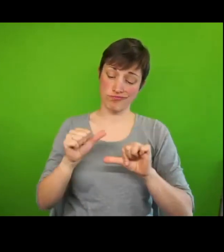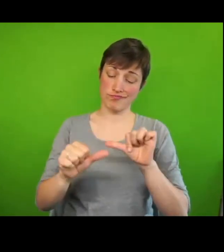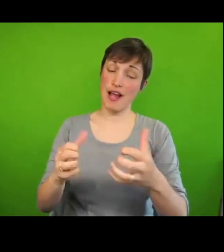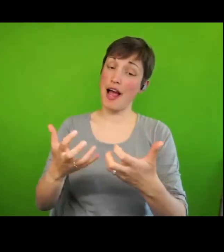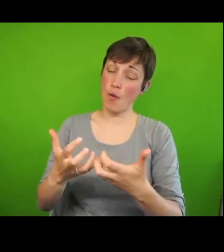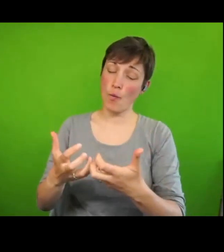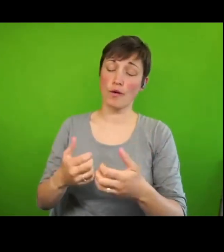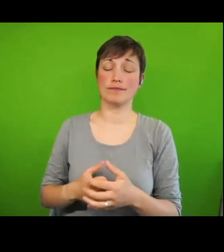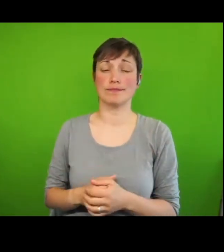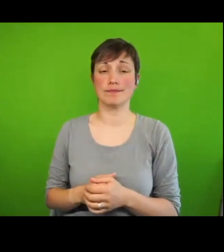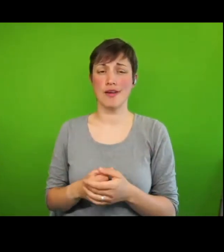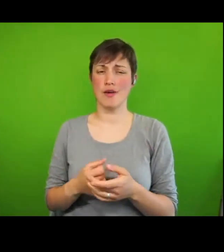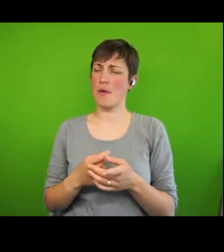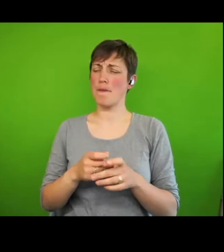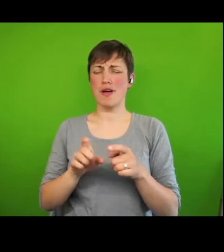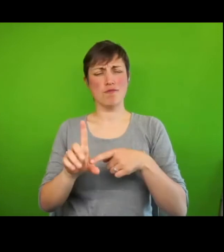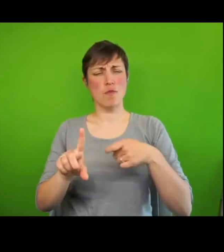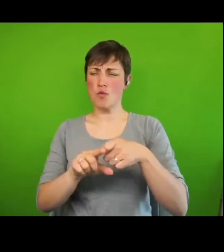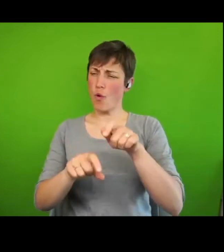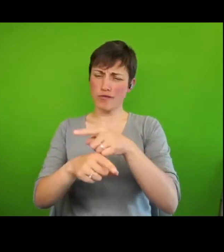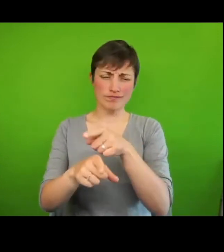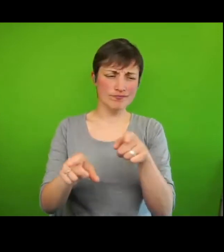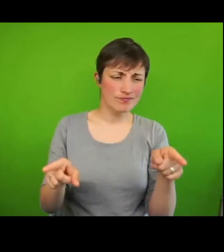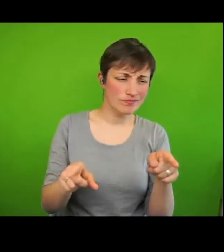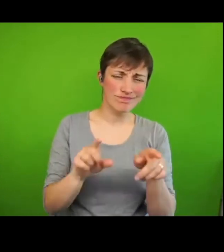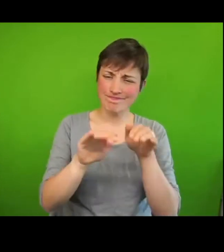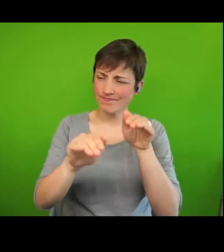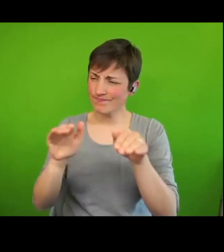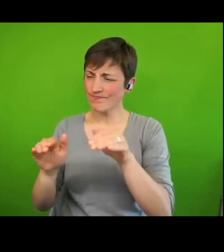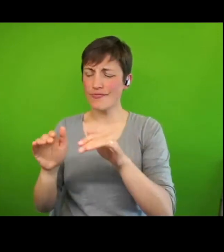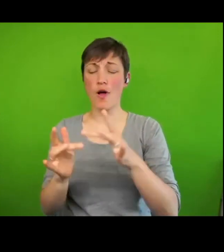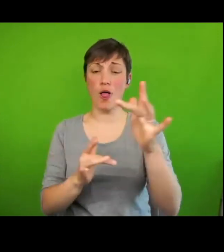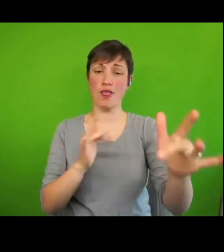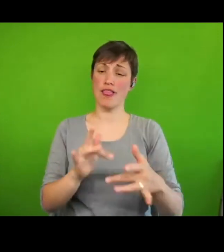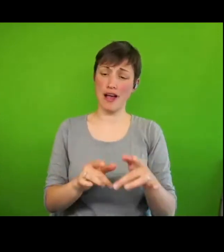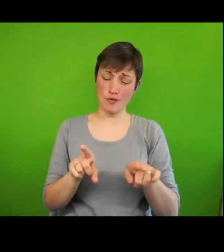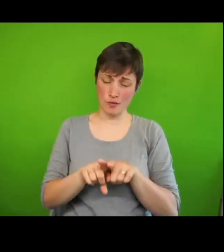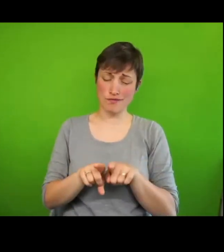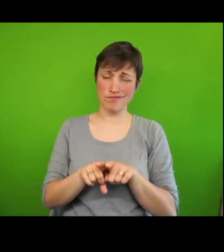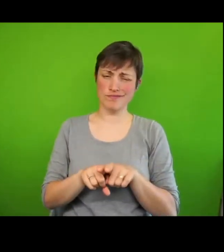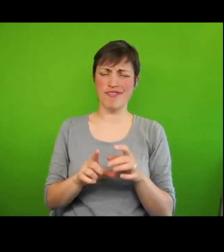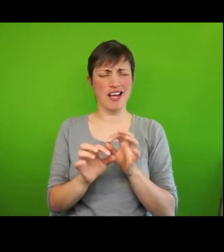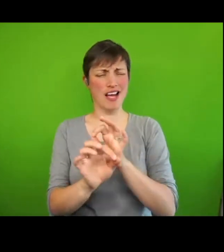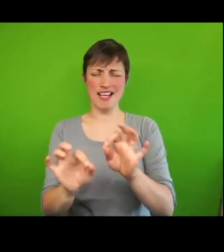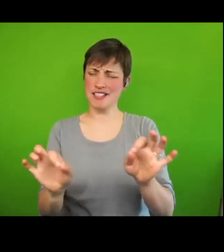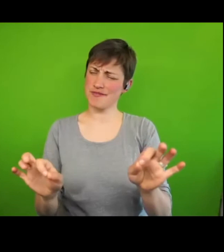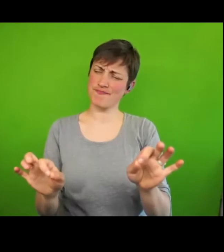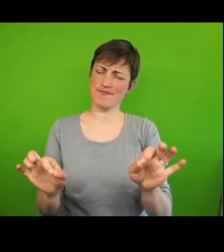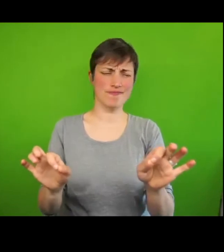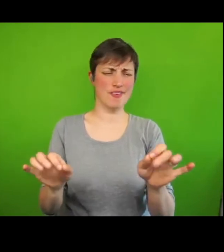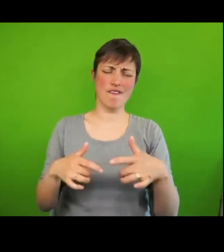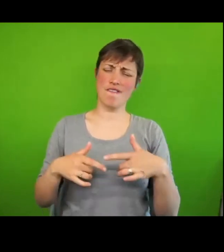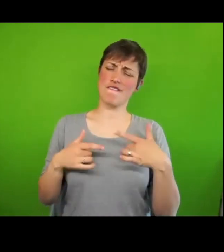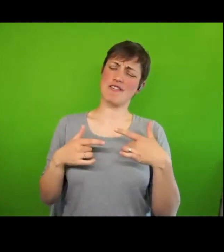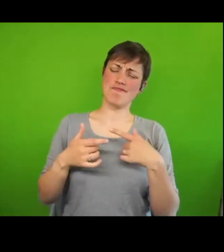asked the people of York, online and on the streets, what they considered to be the five key